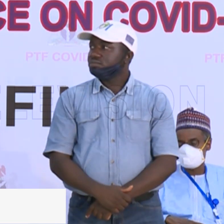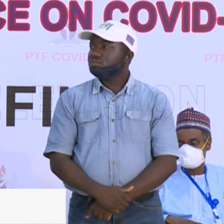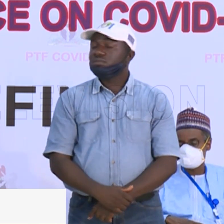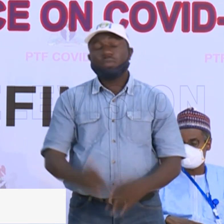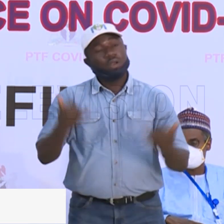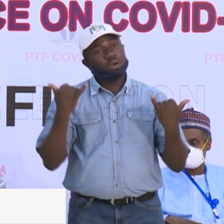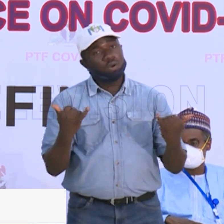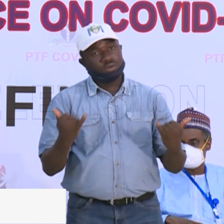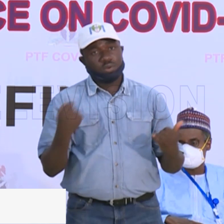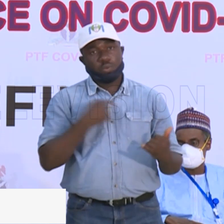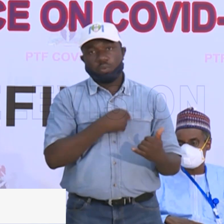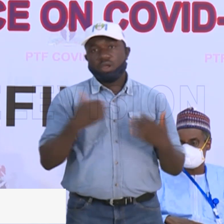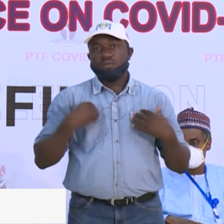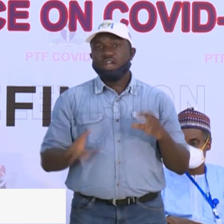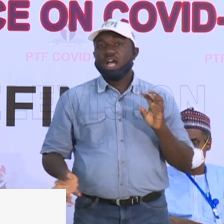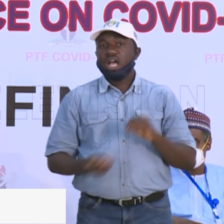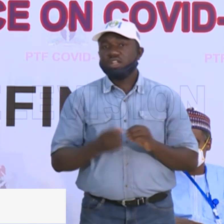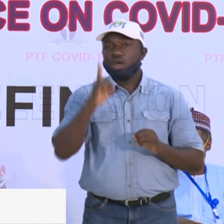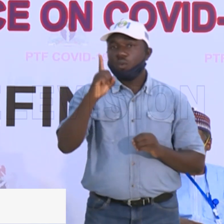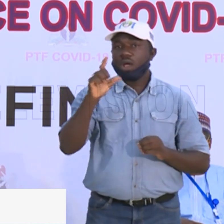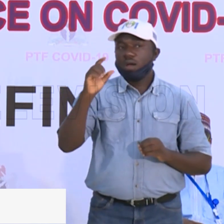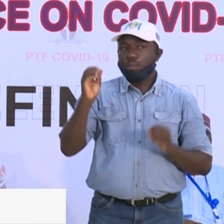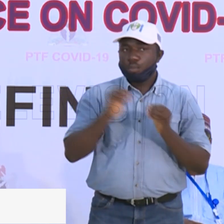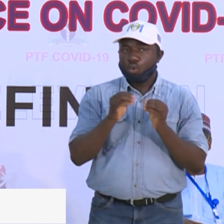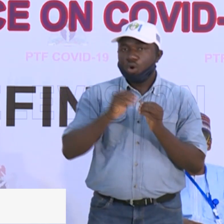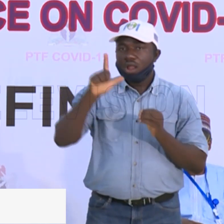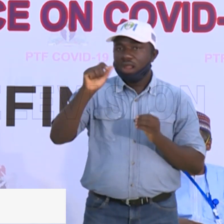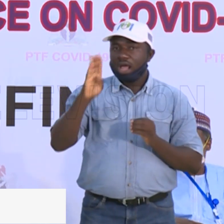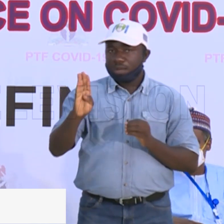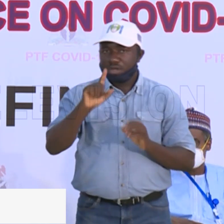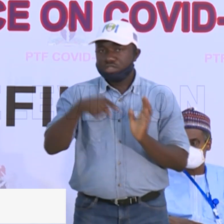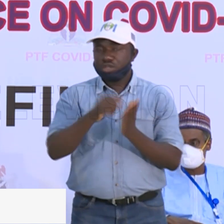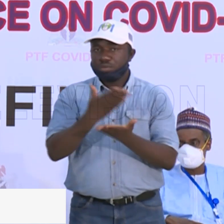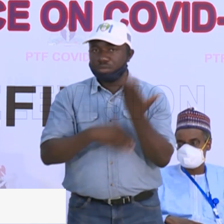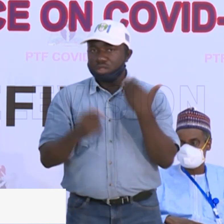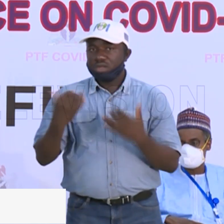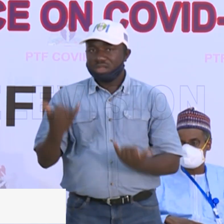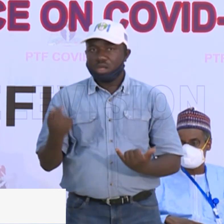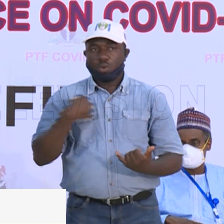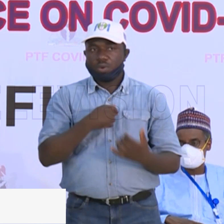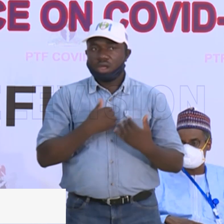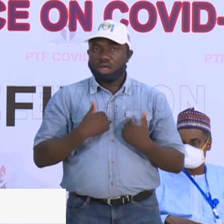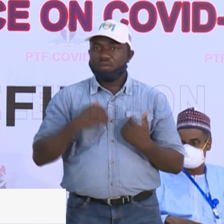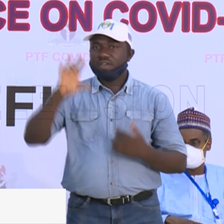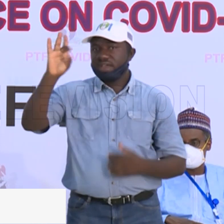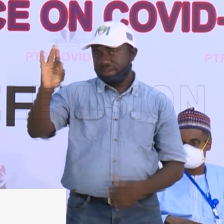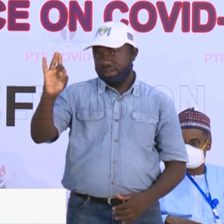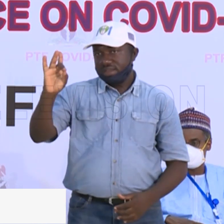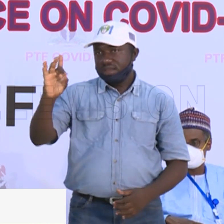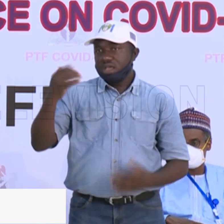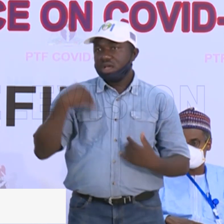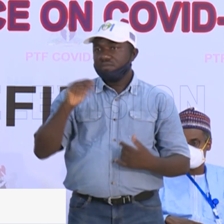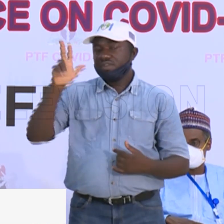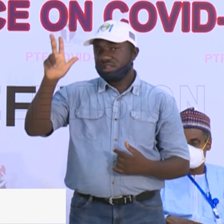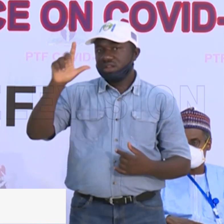we have added one more lab this morning over the last few days, so we now have eight. The reason is that now three